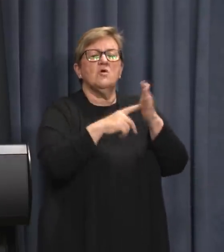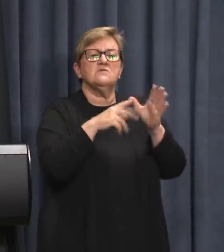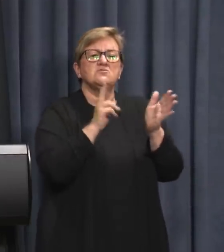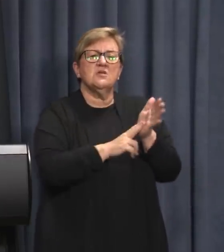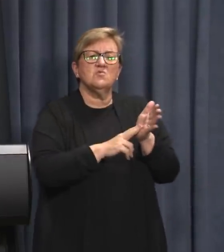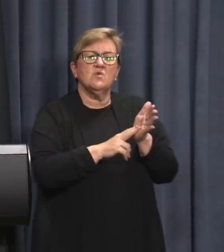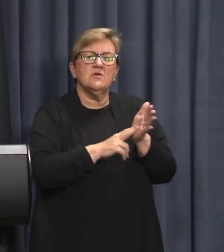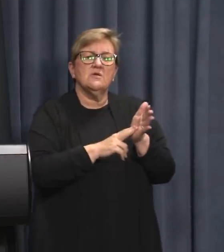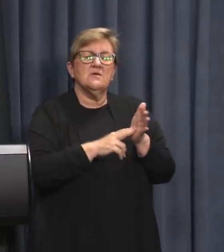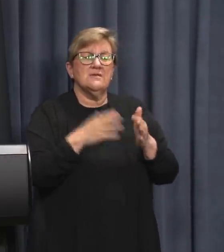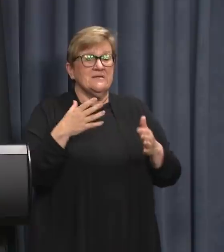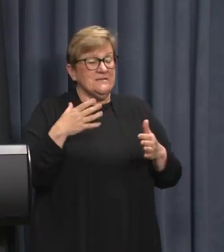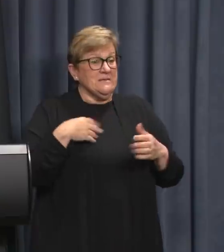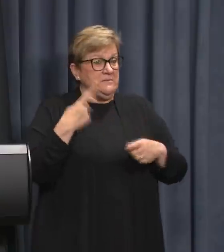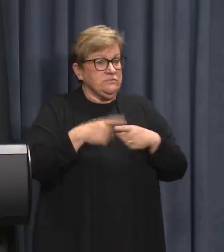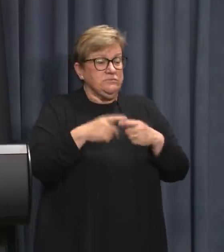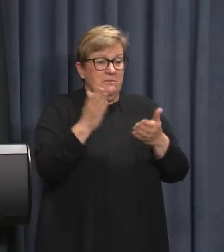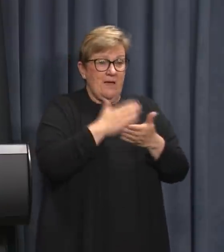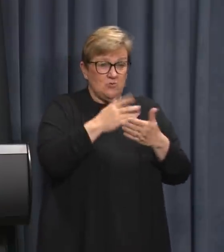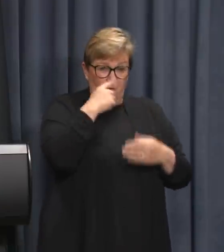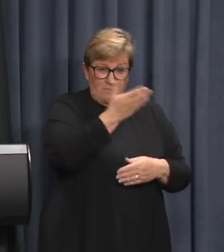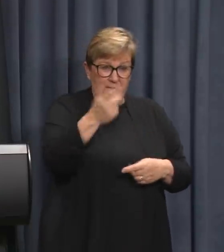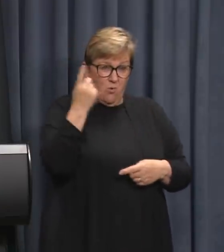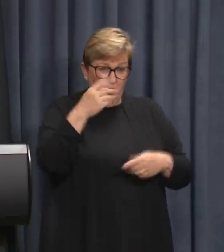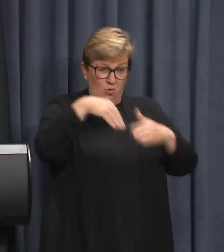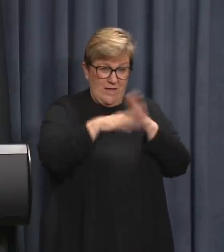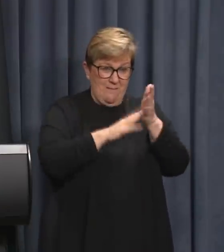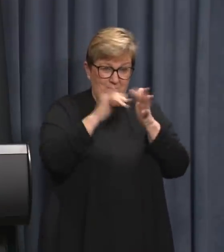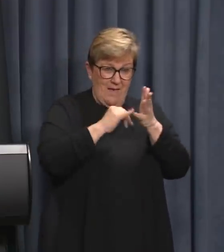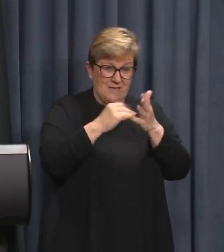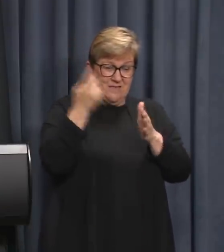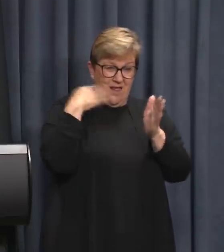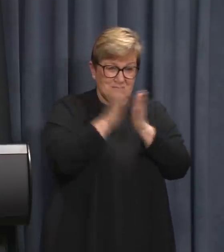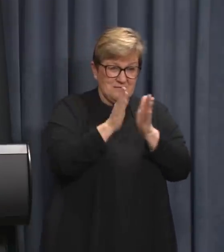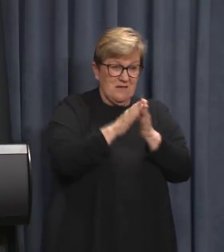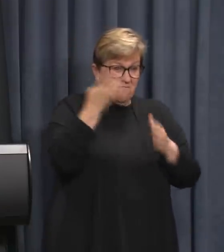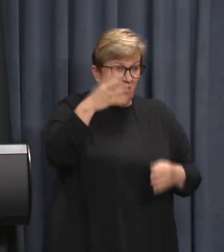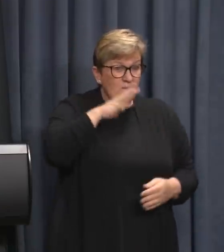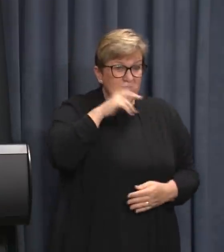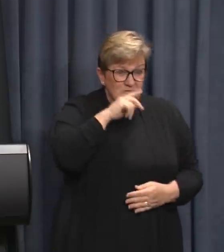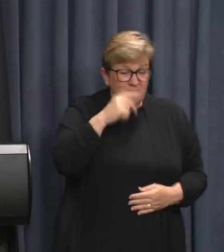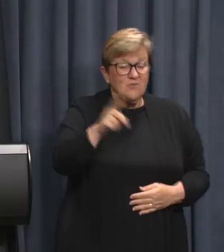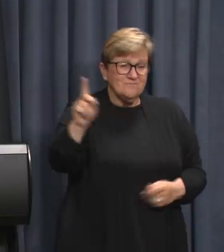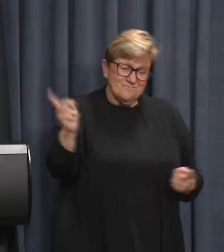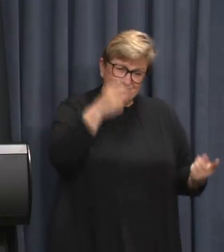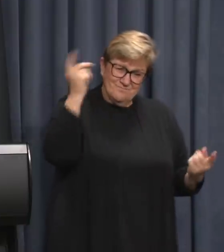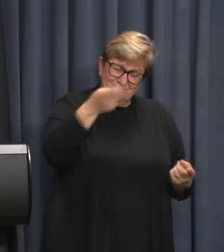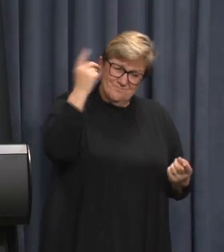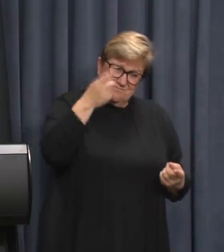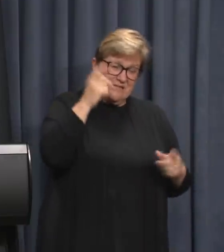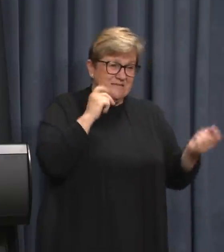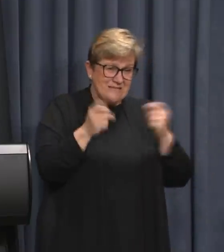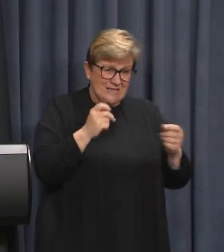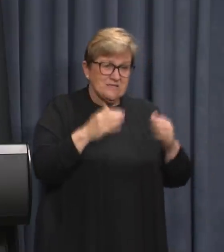We are making urgent arrangements to ensure everyone who was at the Mess Hall event around 400 people are tested and quarantined